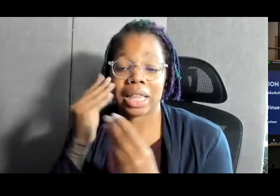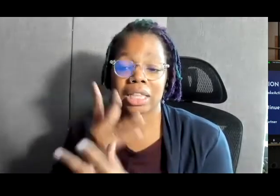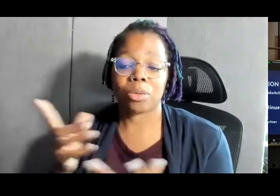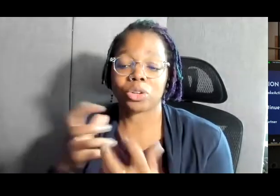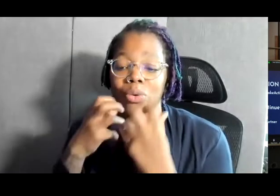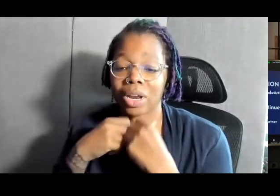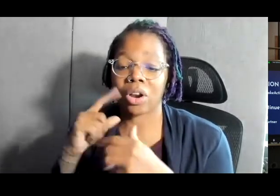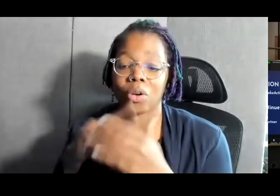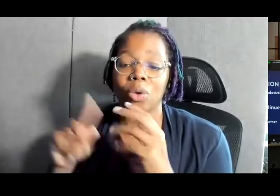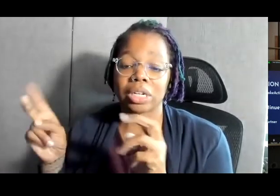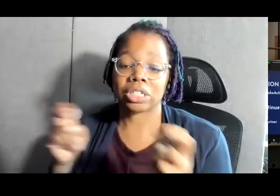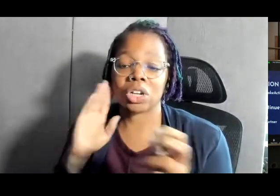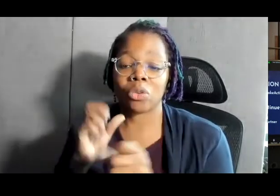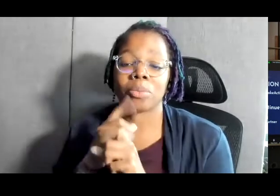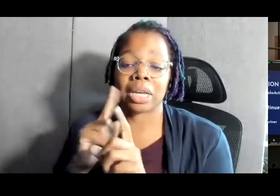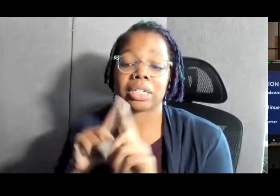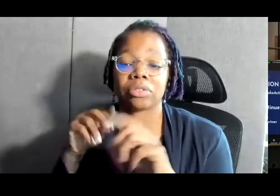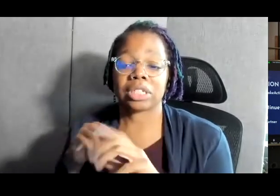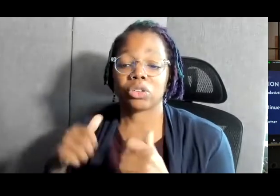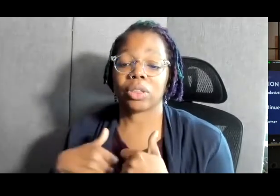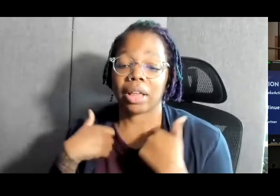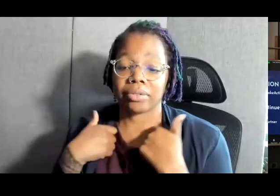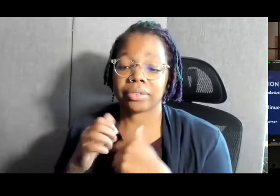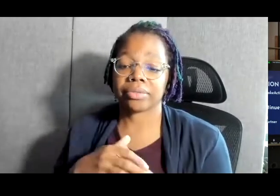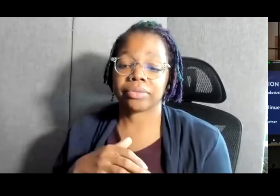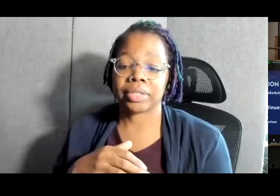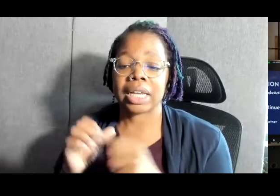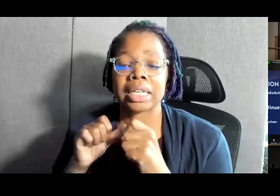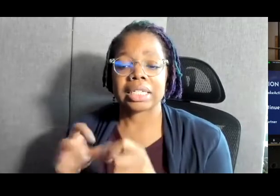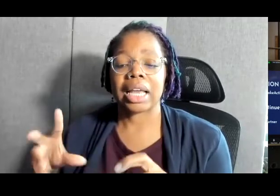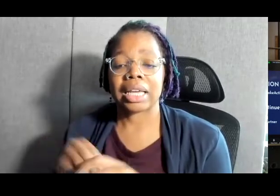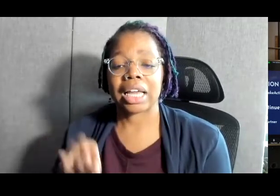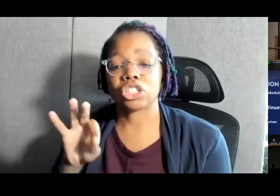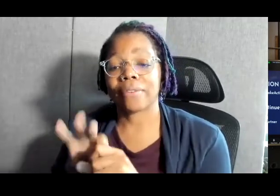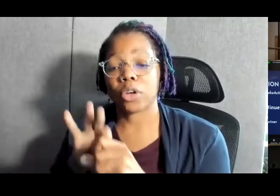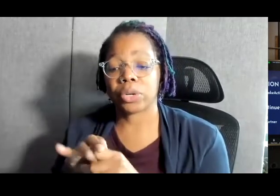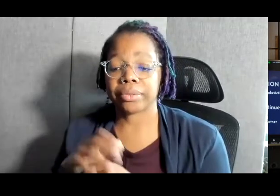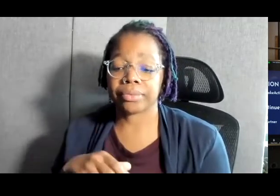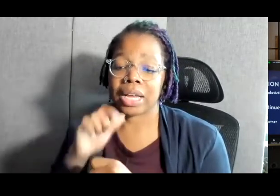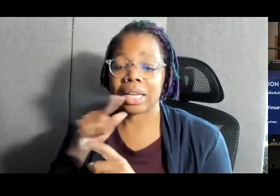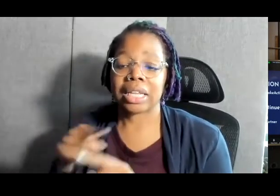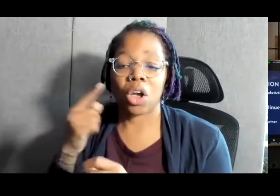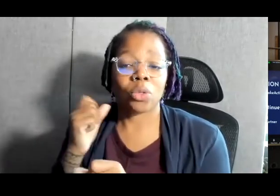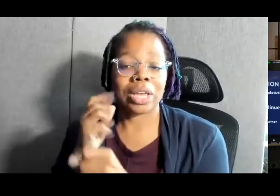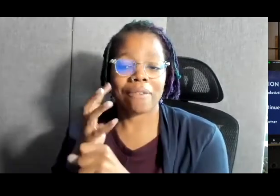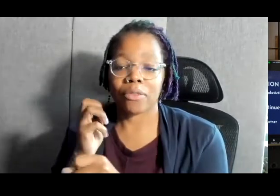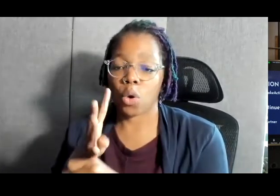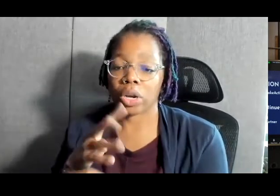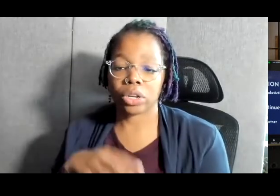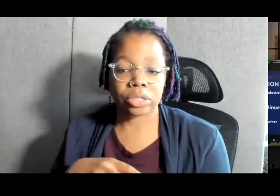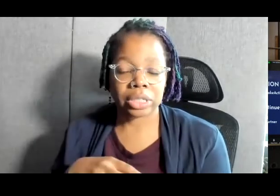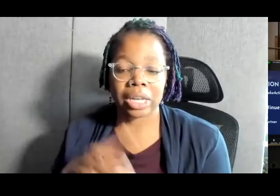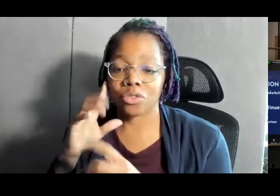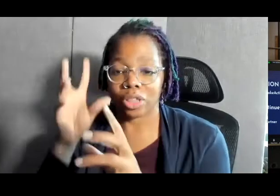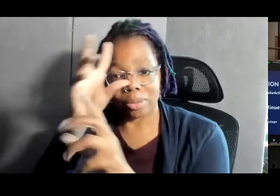and what issues will make a difference in your life. Stay engaged in voting, not just every four years in the presidential